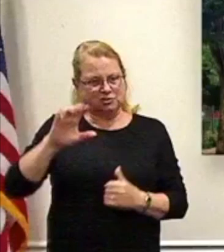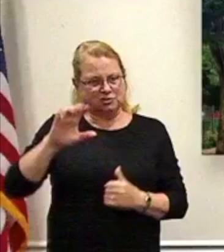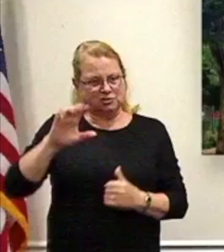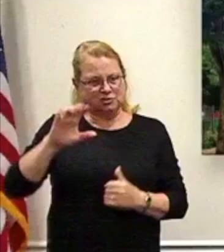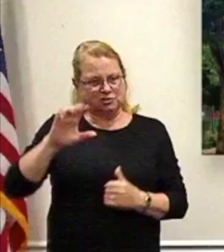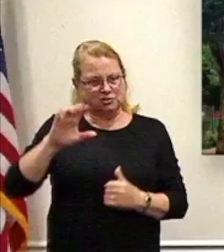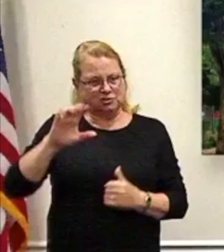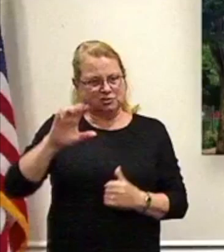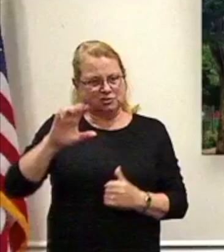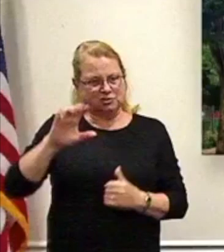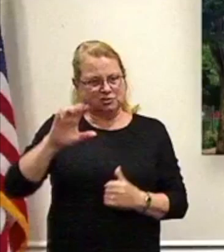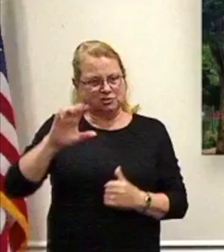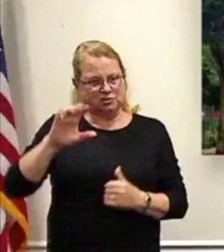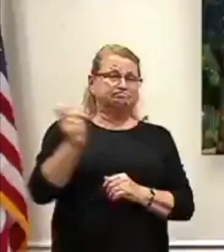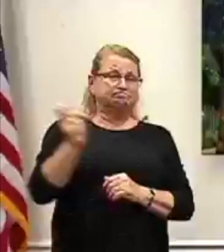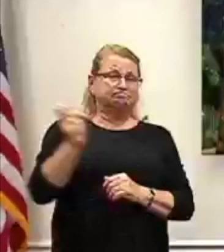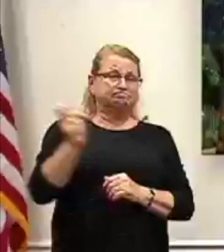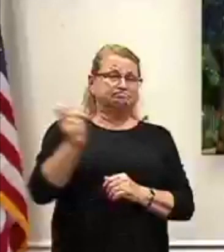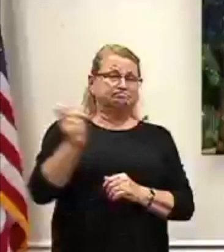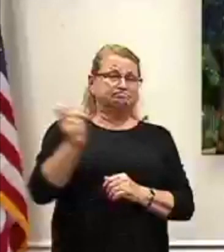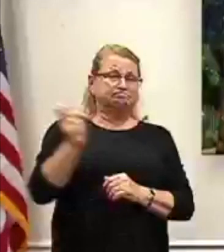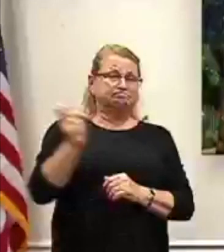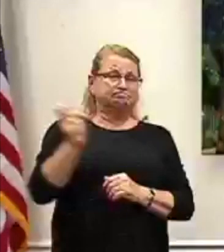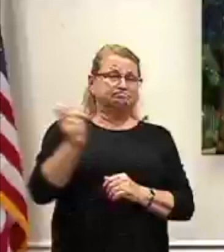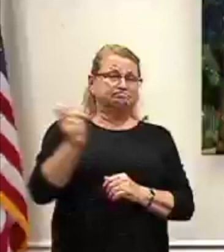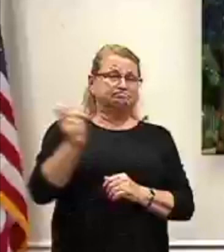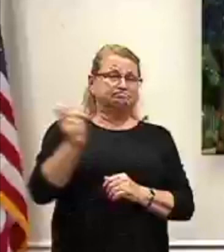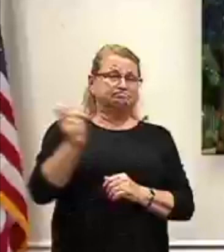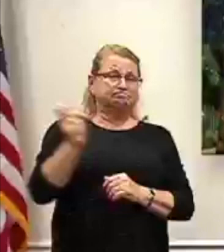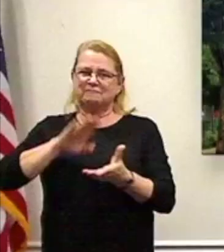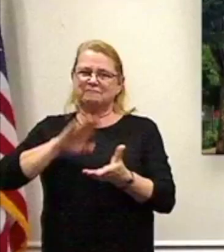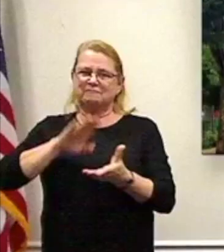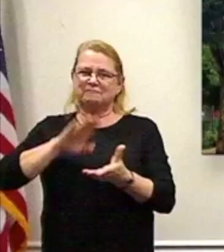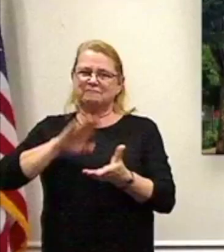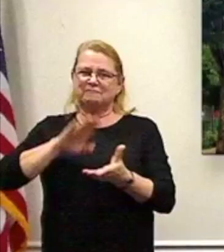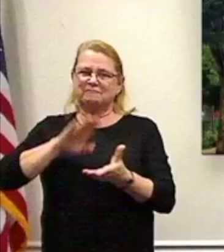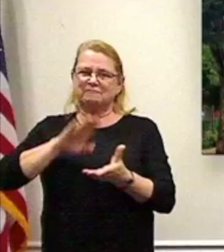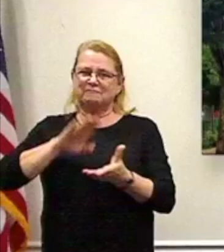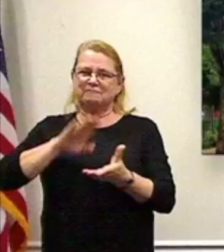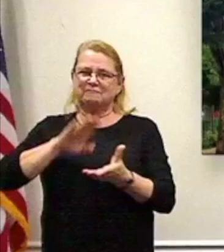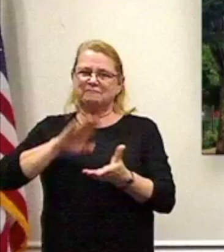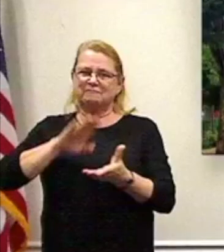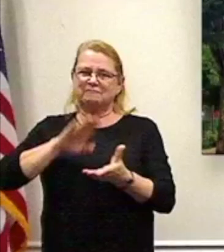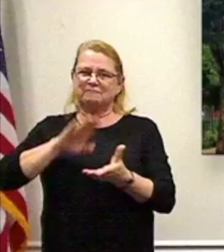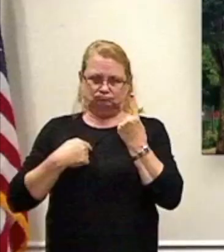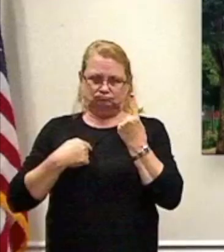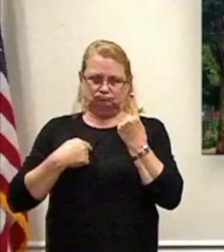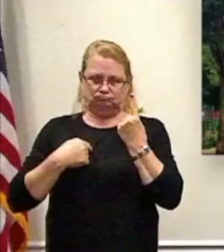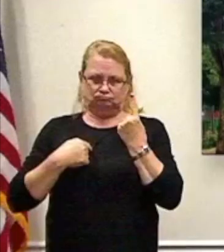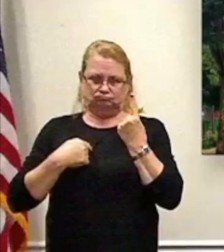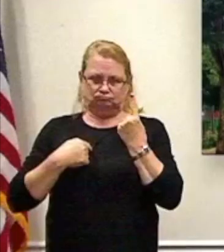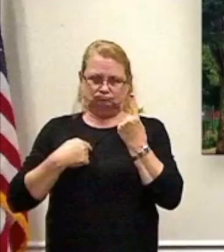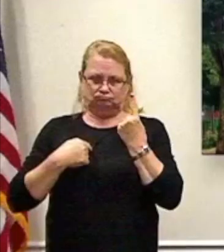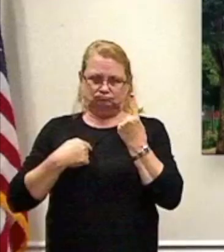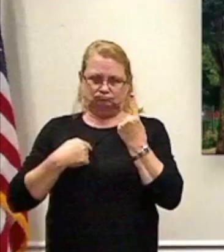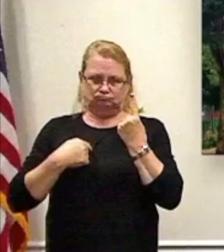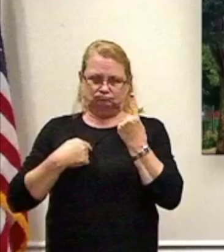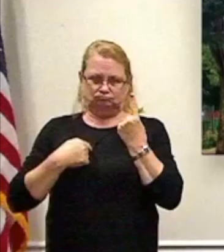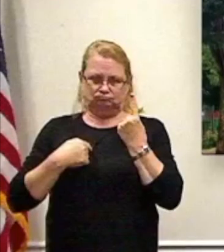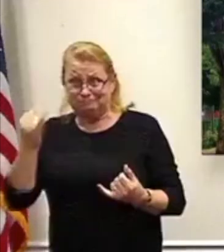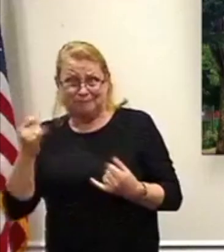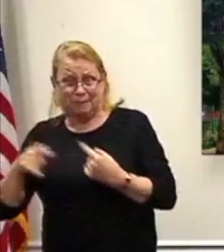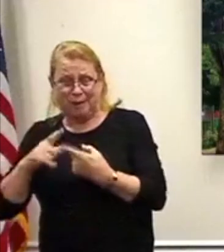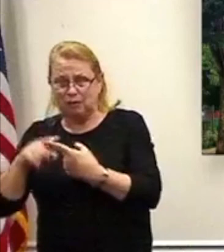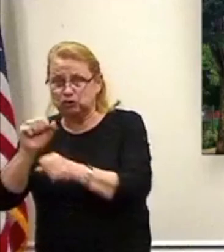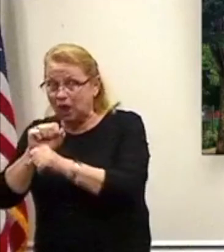On Facebook, two members of my house are working. Any news on adding jobs in Dutchess? Susan, I feel for your family.